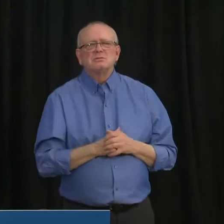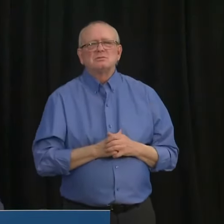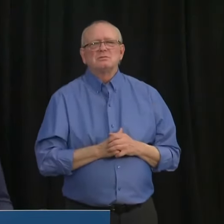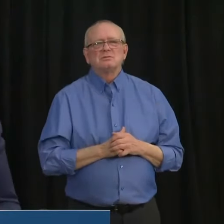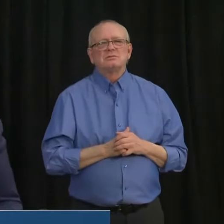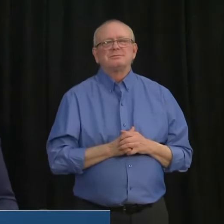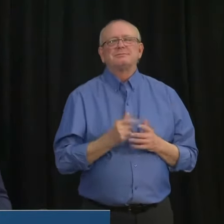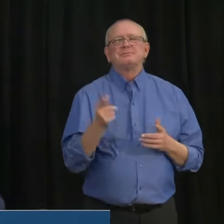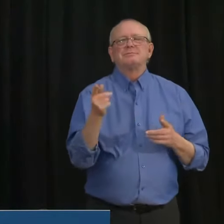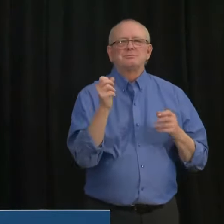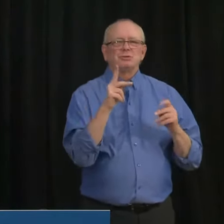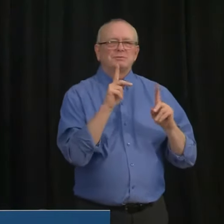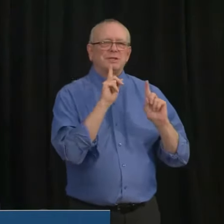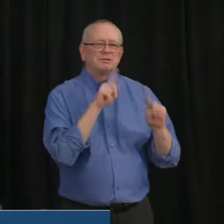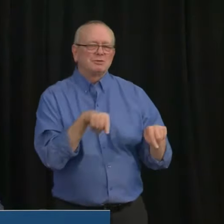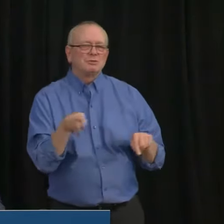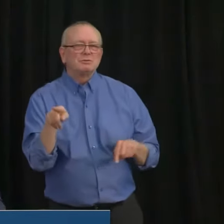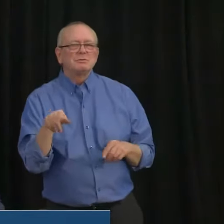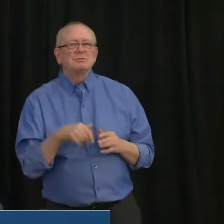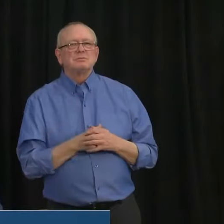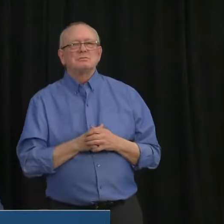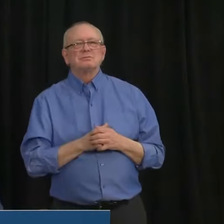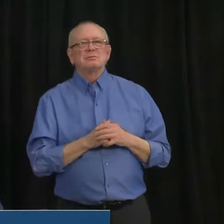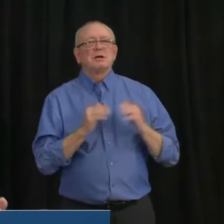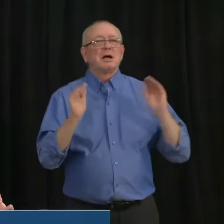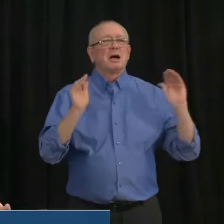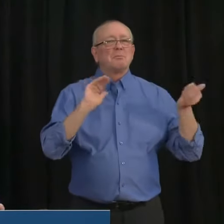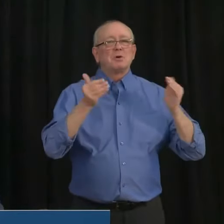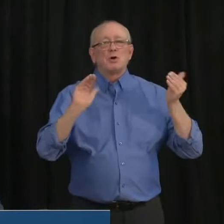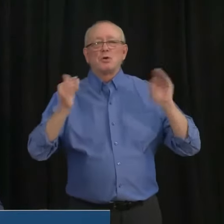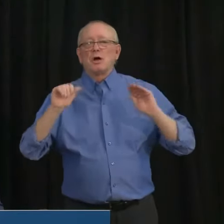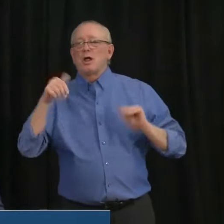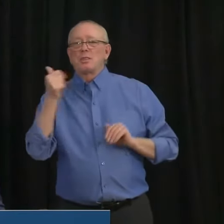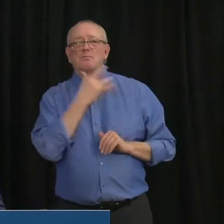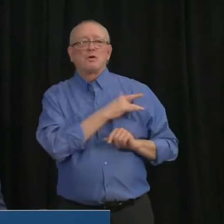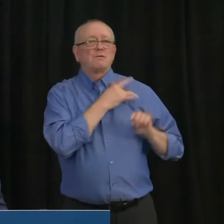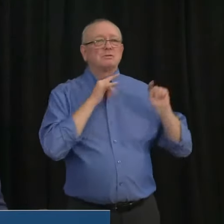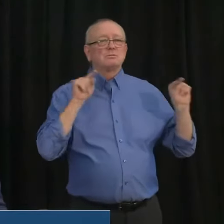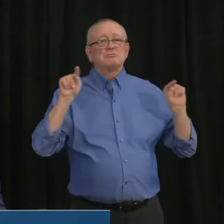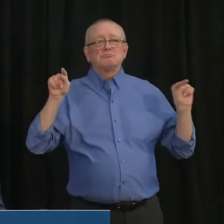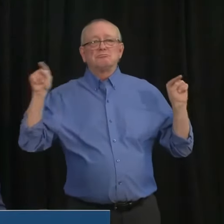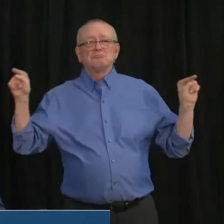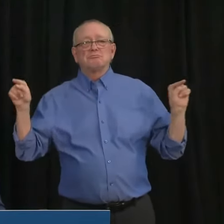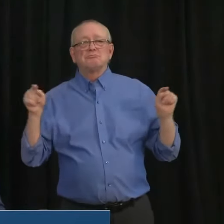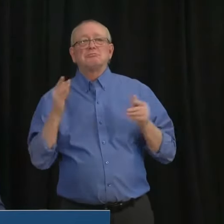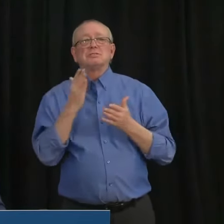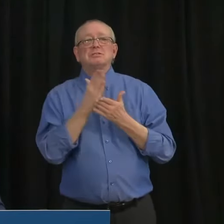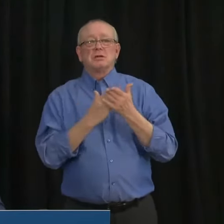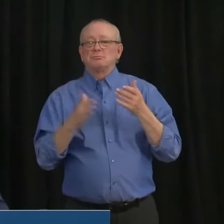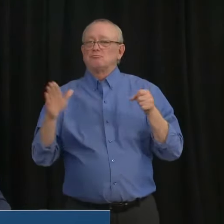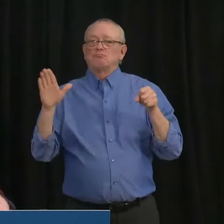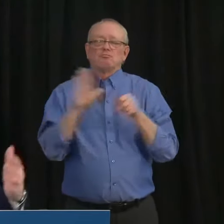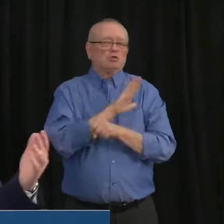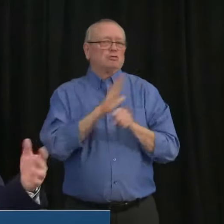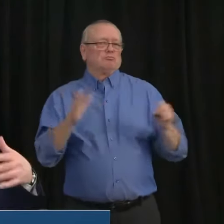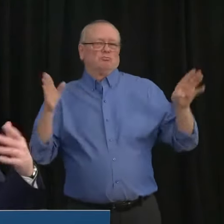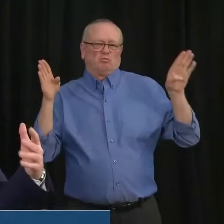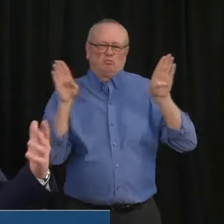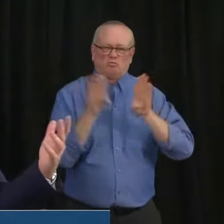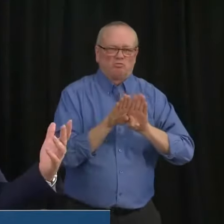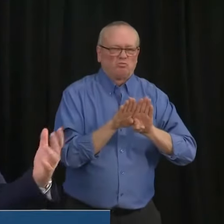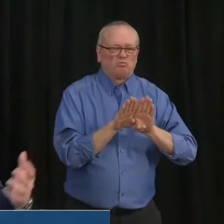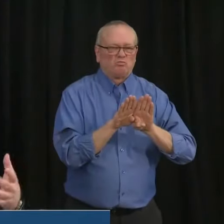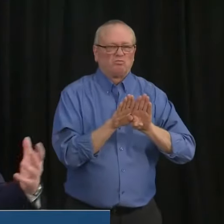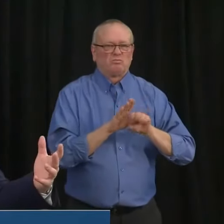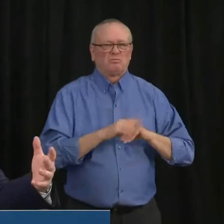to several other provinces that have effectively completely shut retail, designating retail, uh, with the exception of